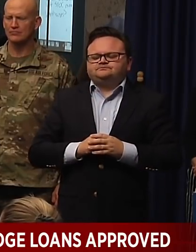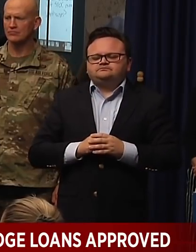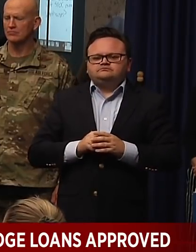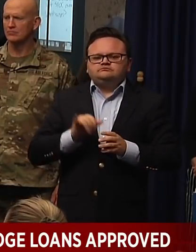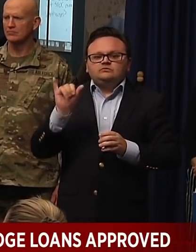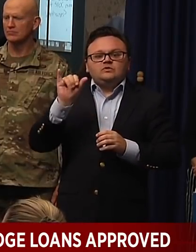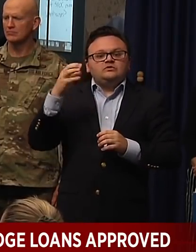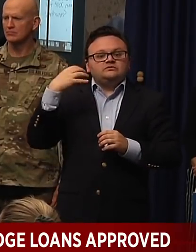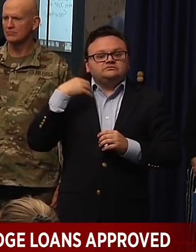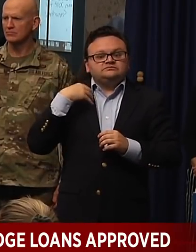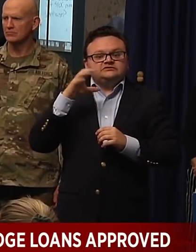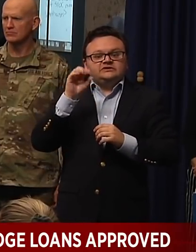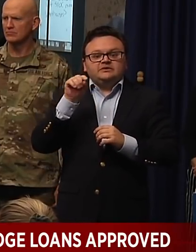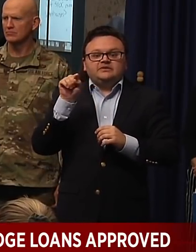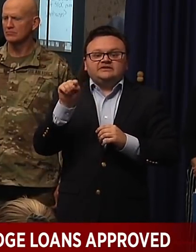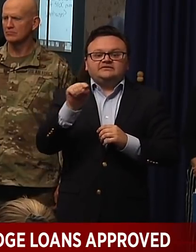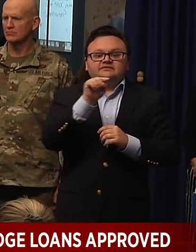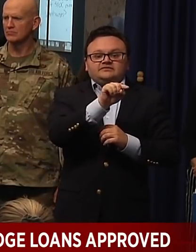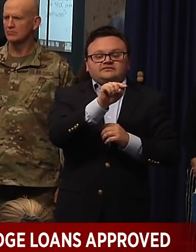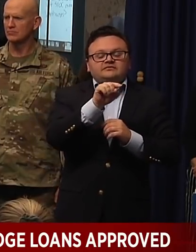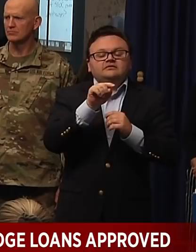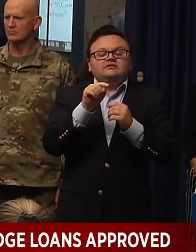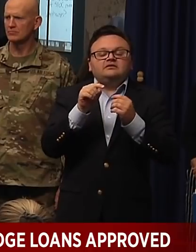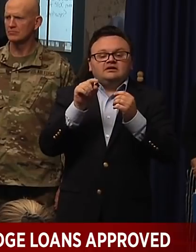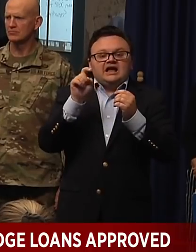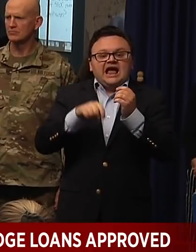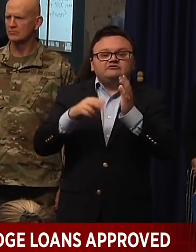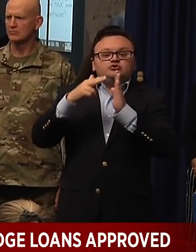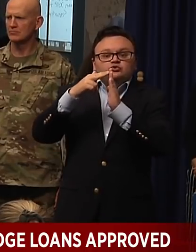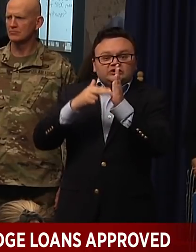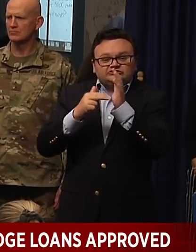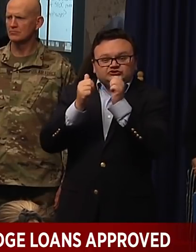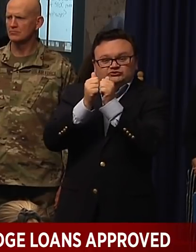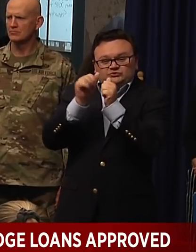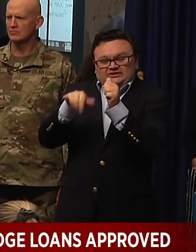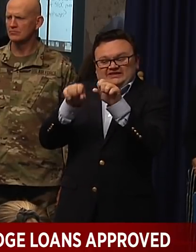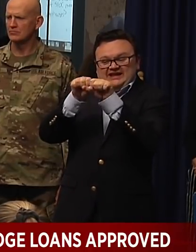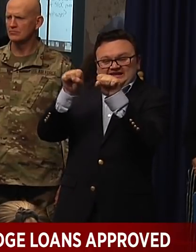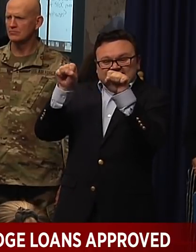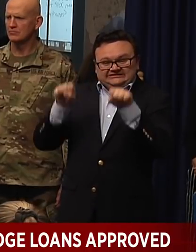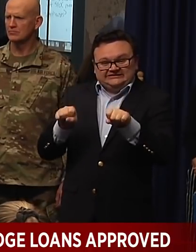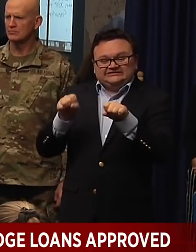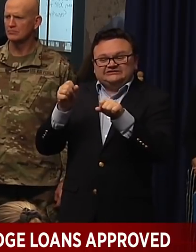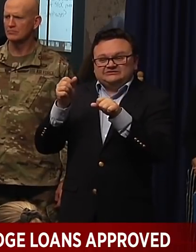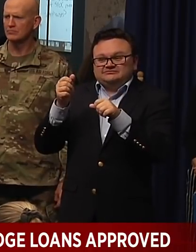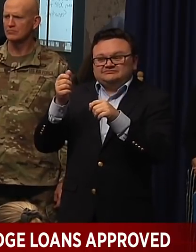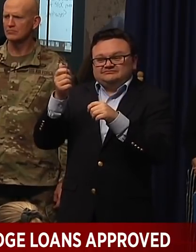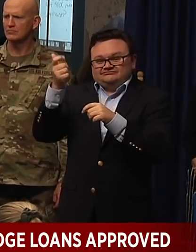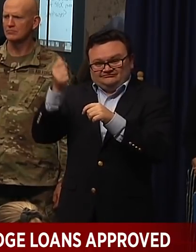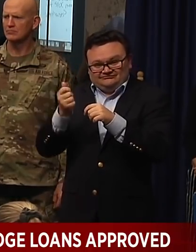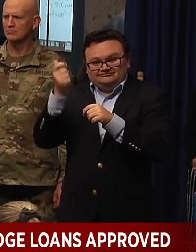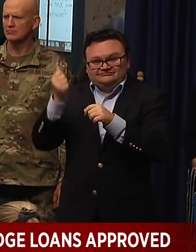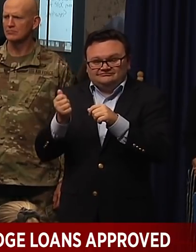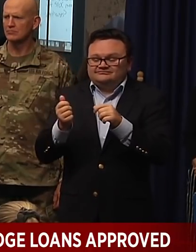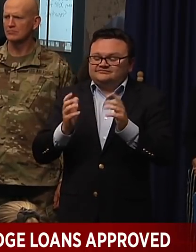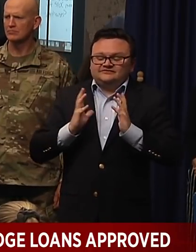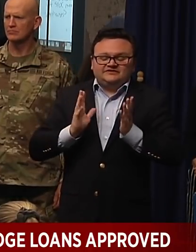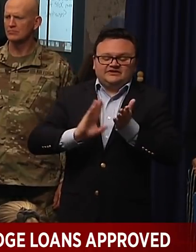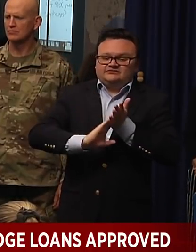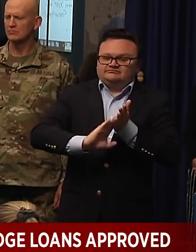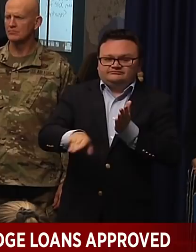type of registration with the system. And right now, there's kind of a perverse incentive an employer may have